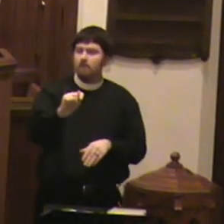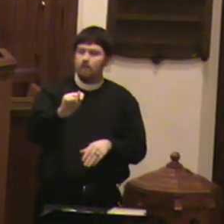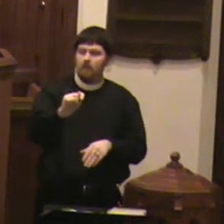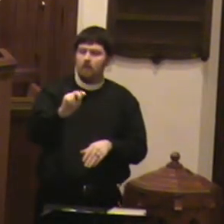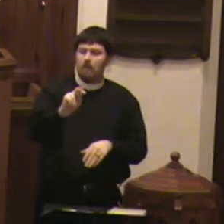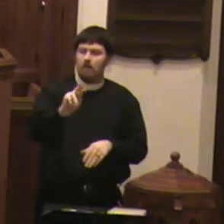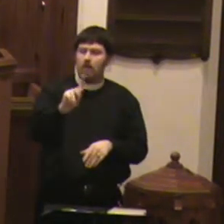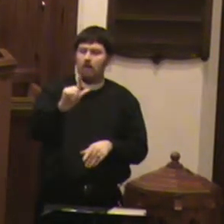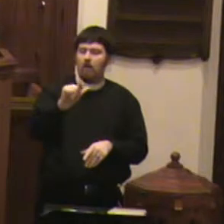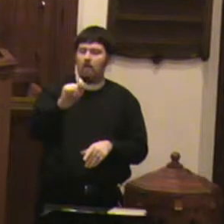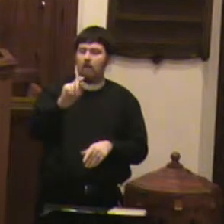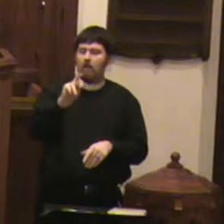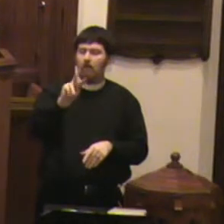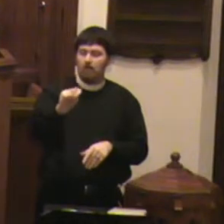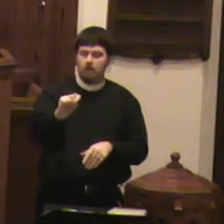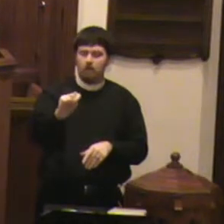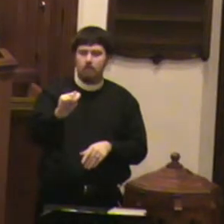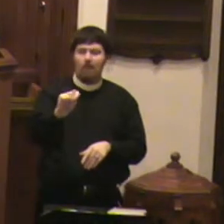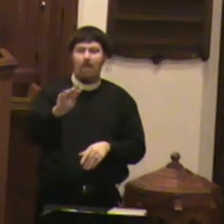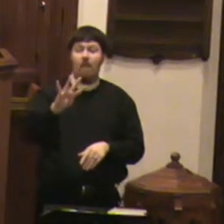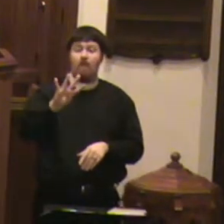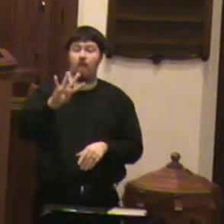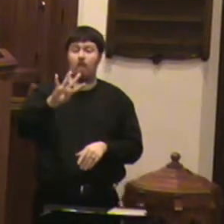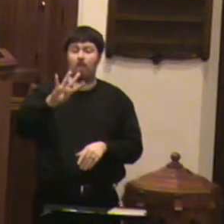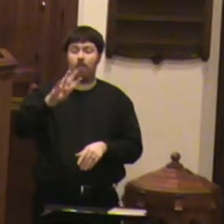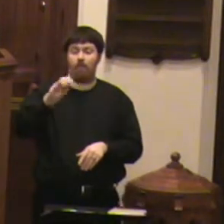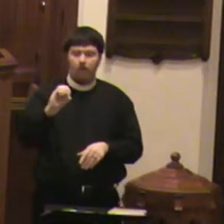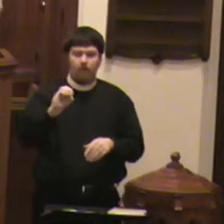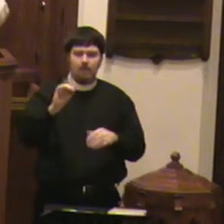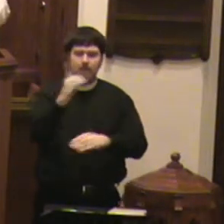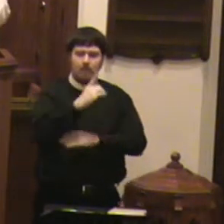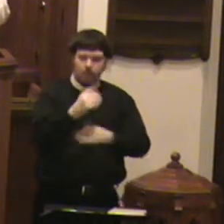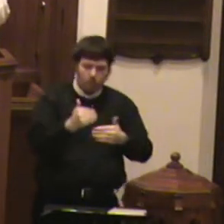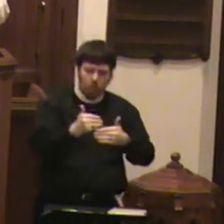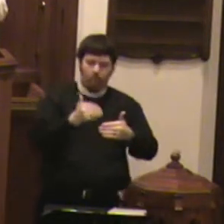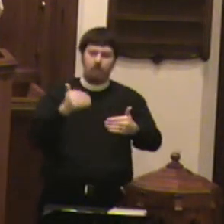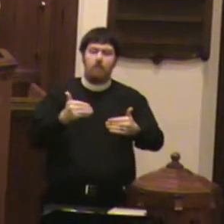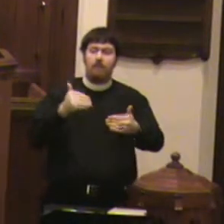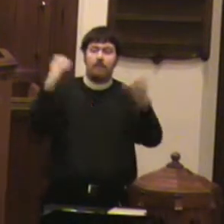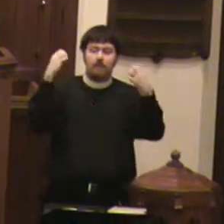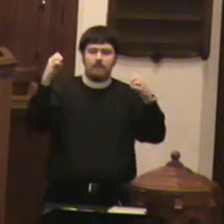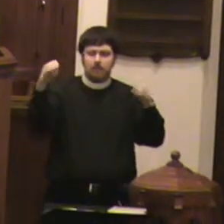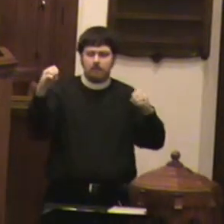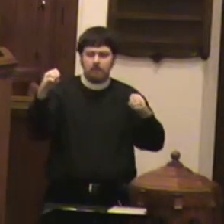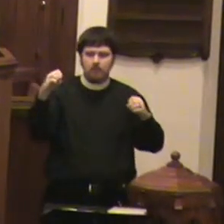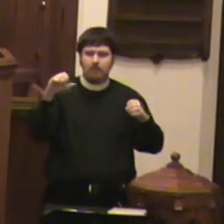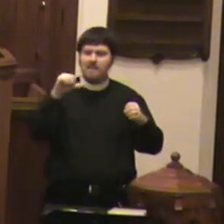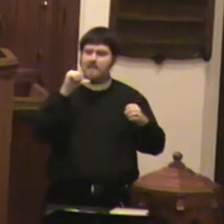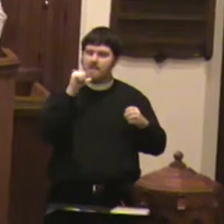is those 40 days before Easter, not counting the sun.